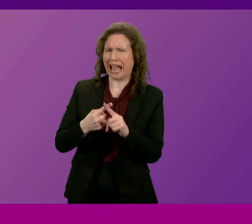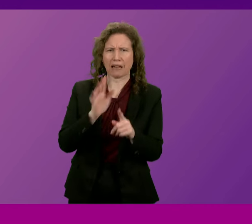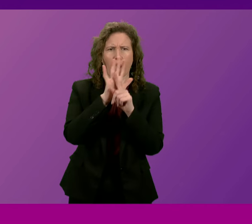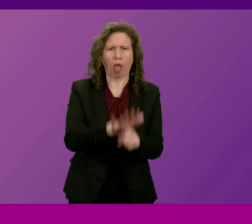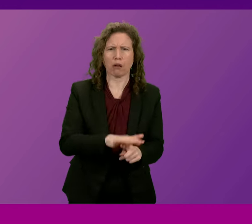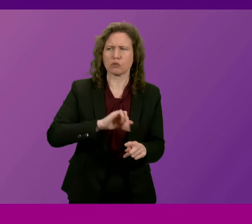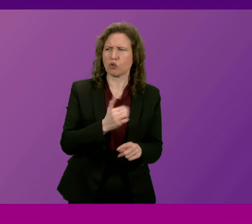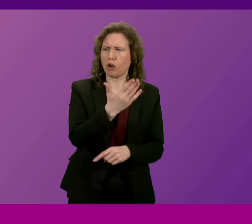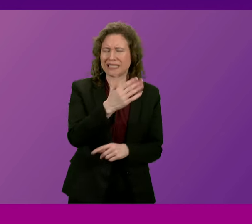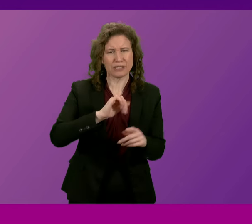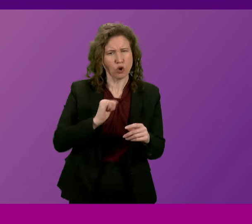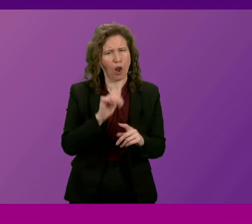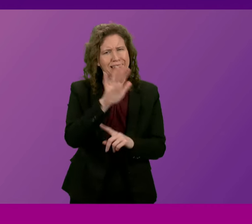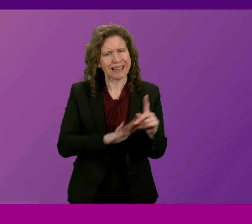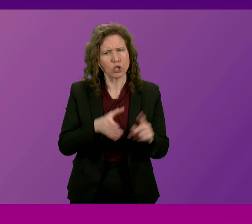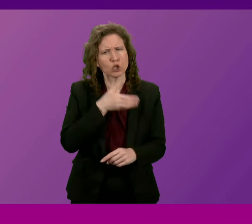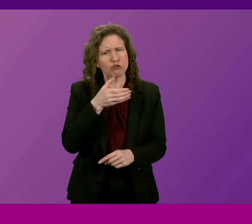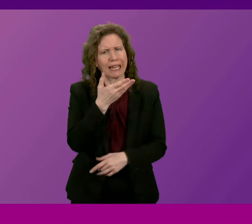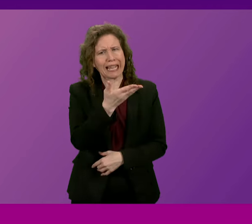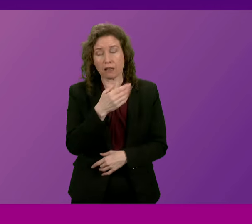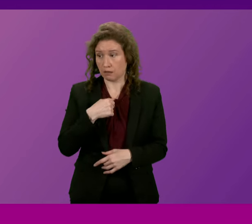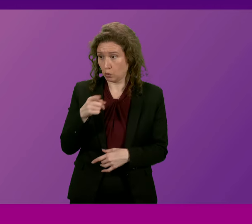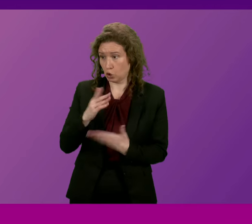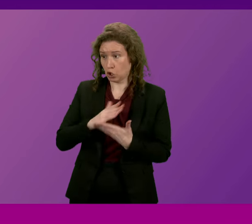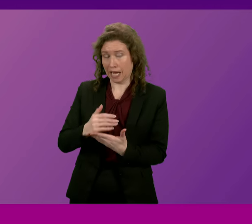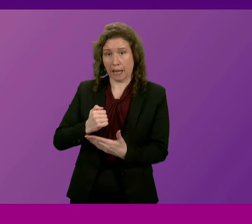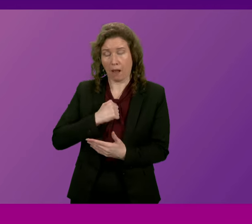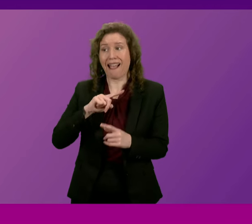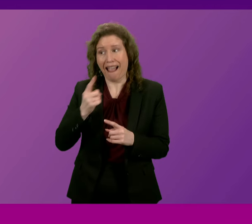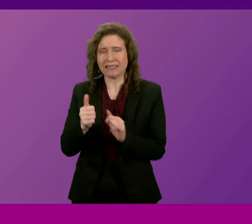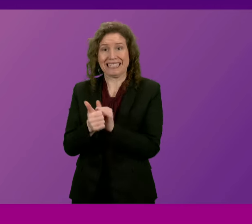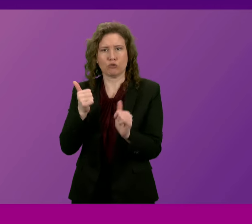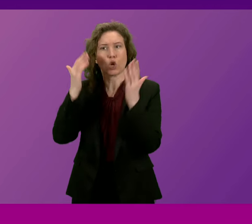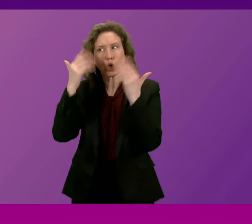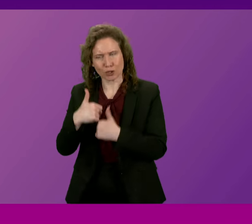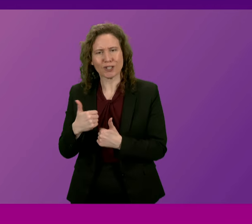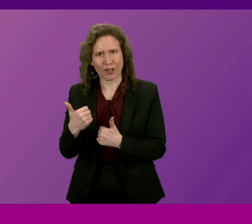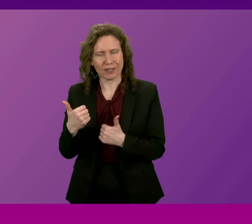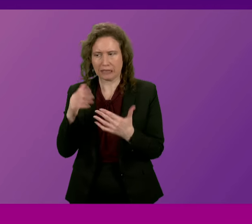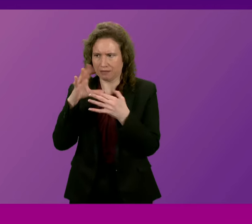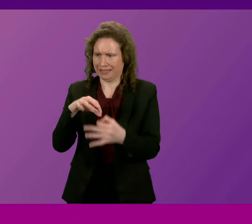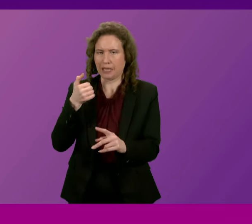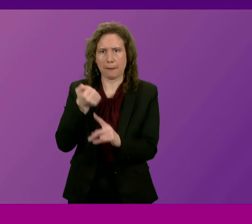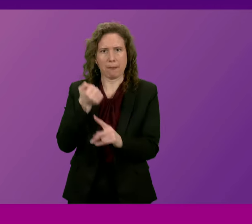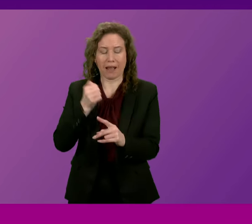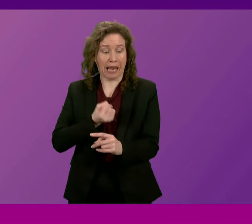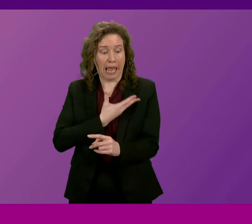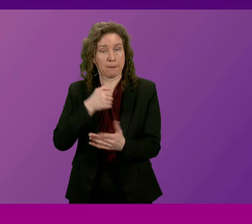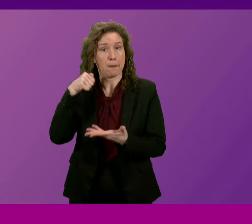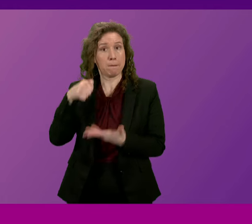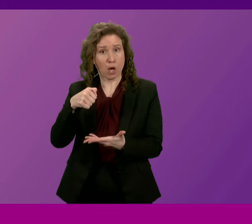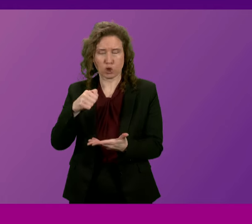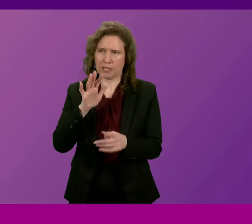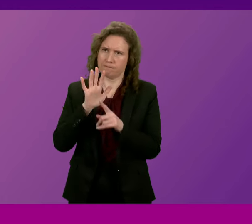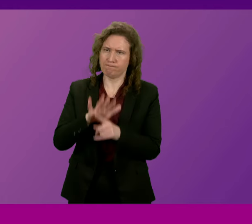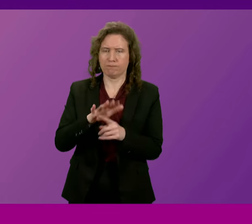Scotland's national drink. Does the First Minister share my and the industry's concerns about the impact of Labour's budget on